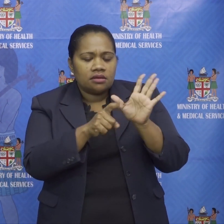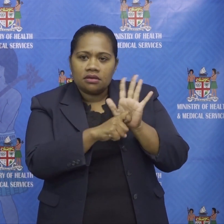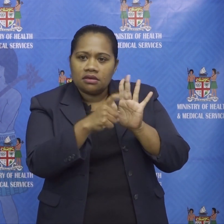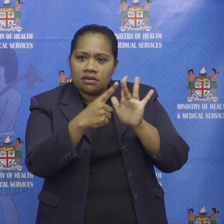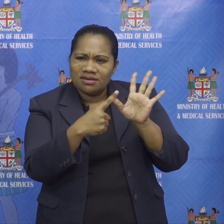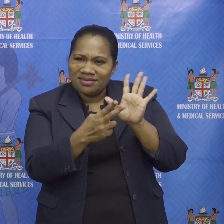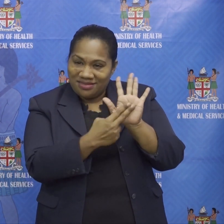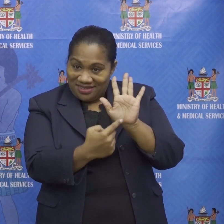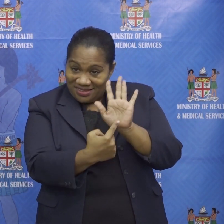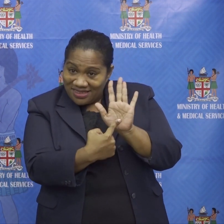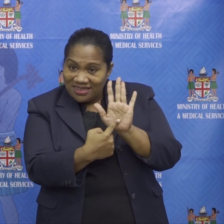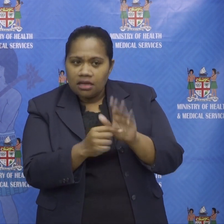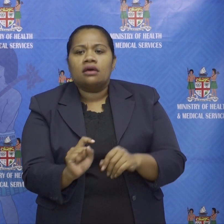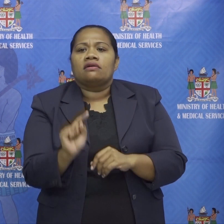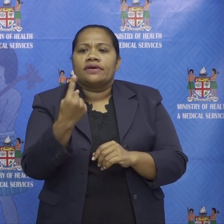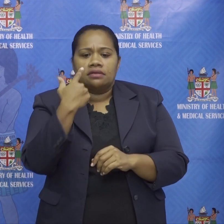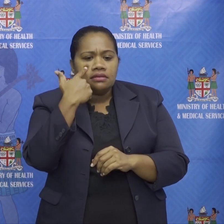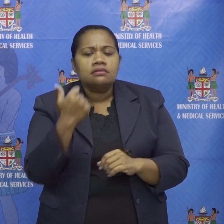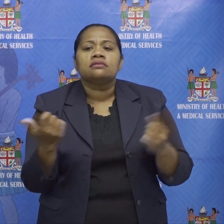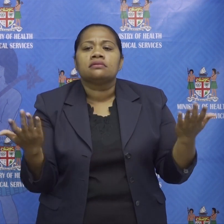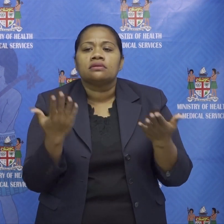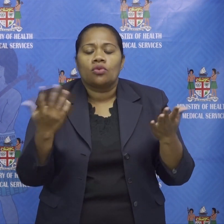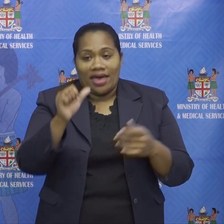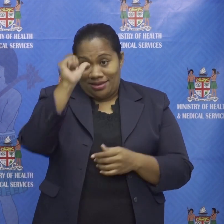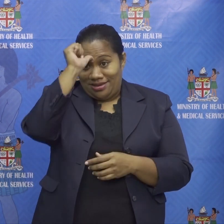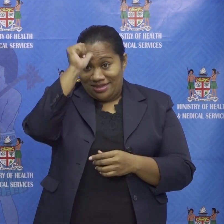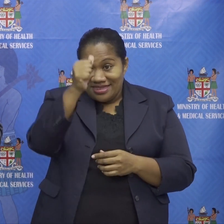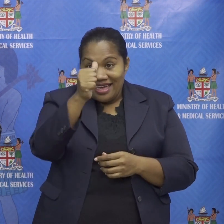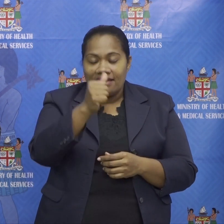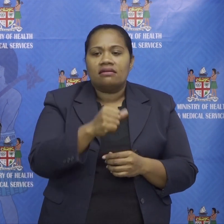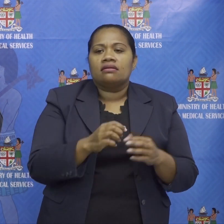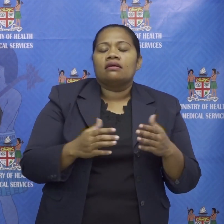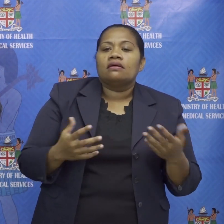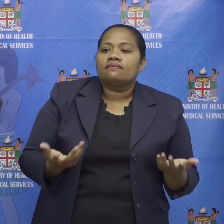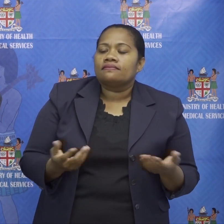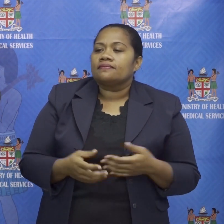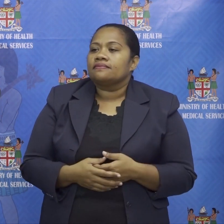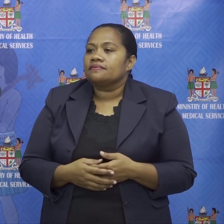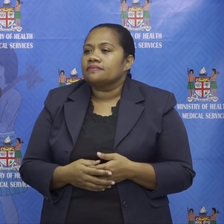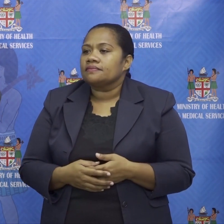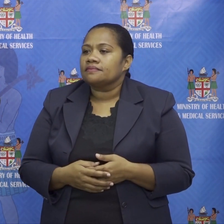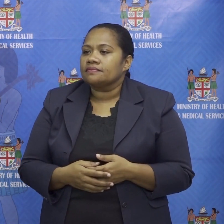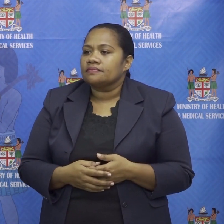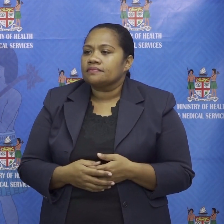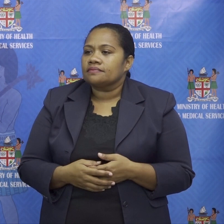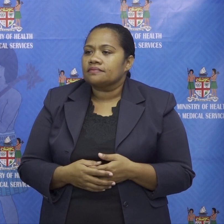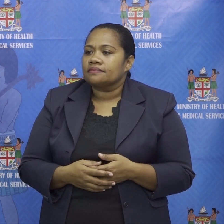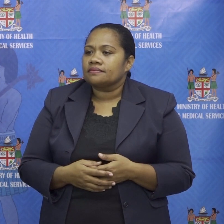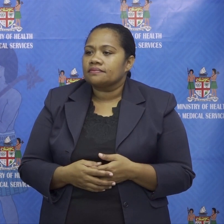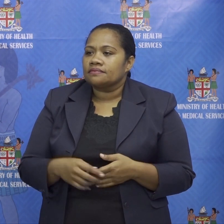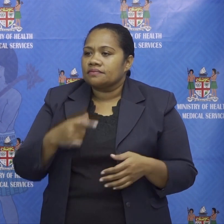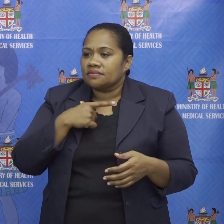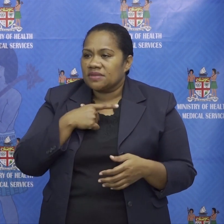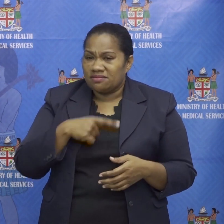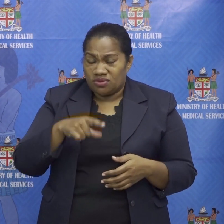in india um are we uh and just because the country is still getting